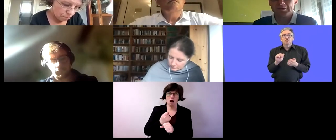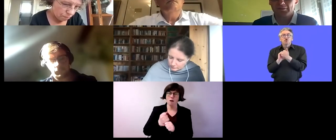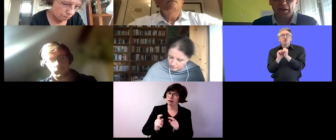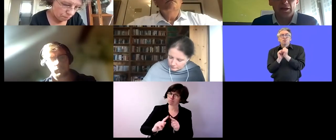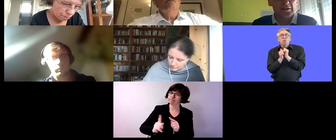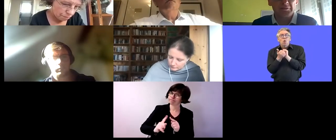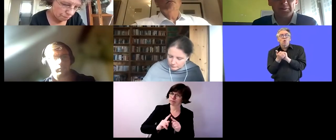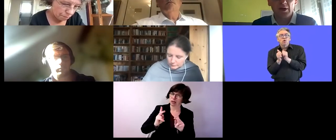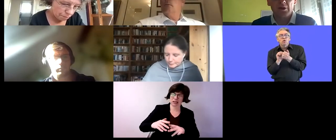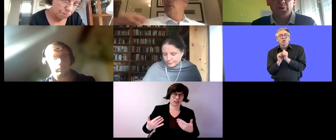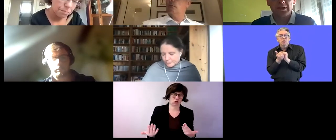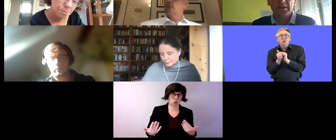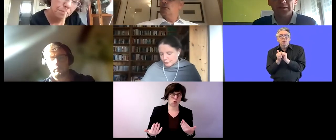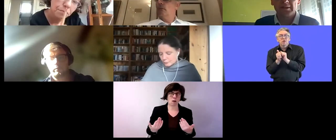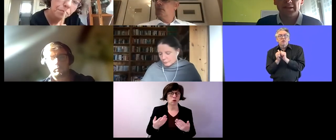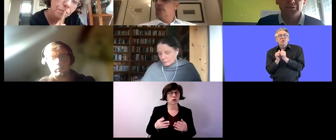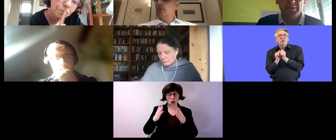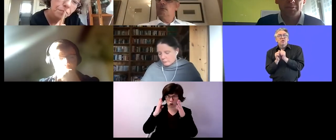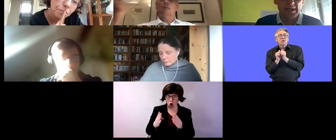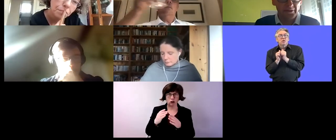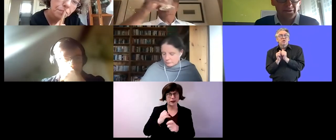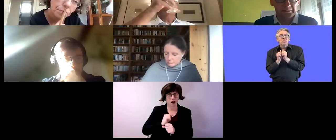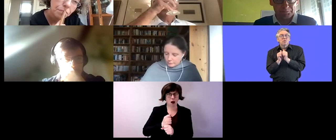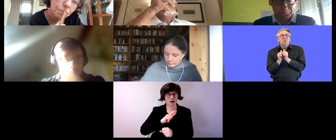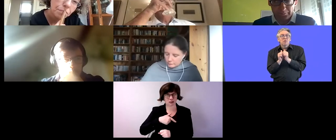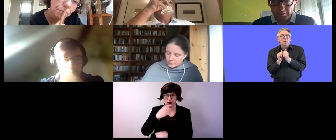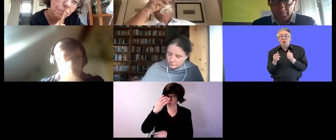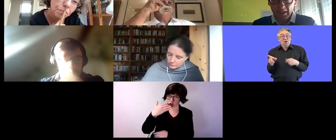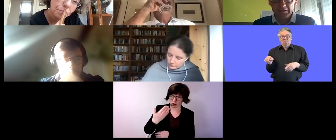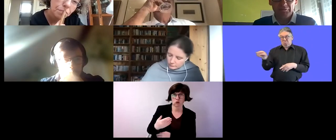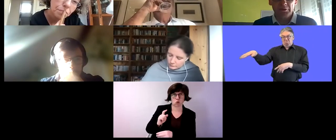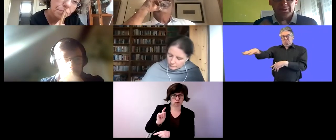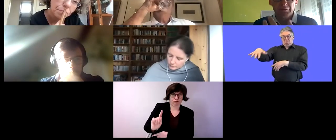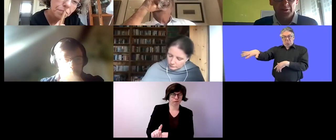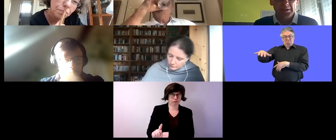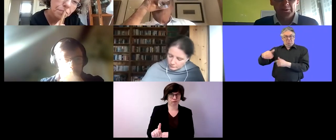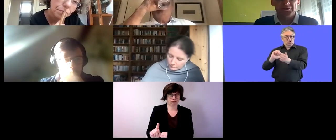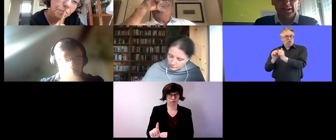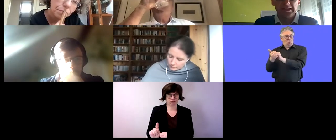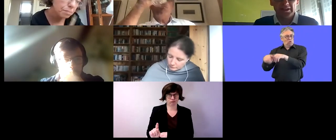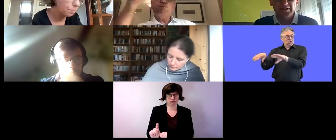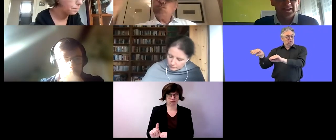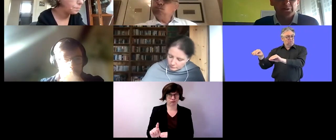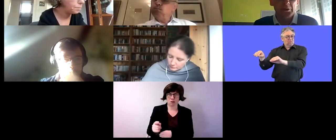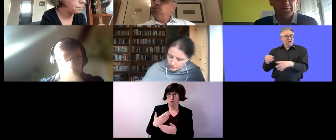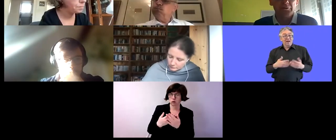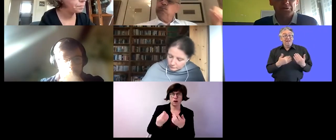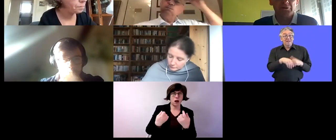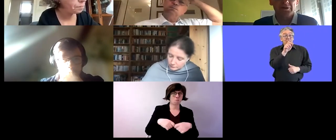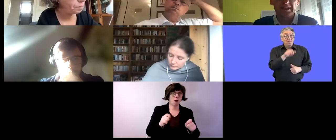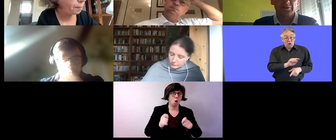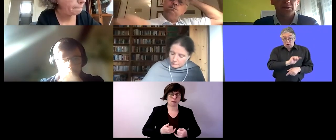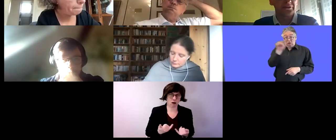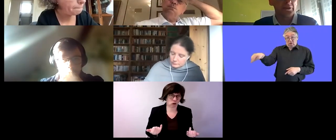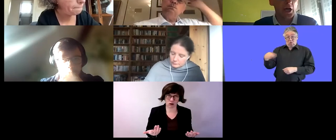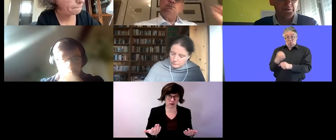about a lot of people are working day by day on their premises and for for the people with disabilities it is like they are working for